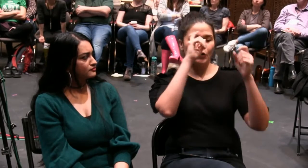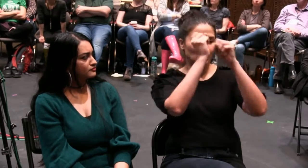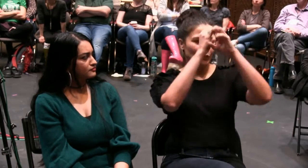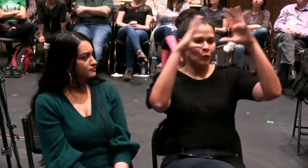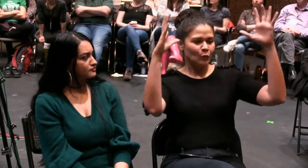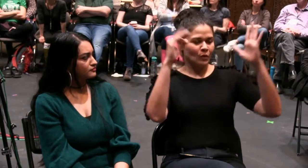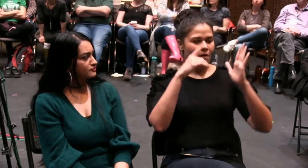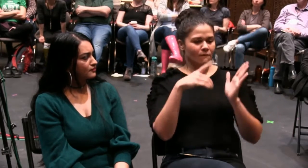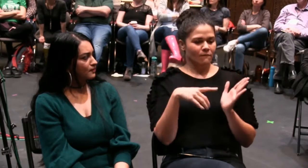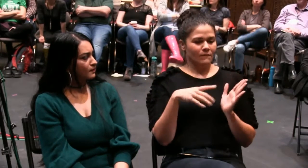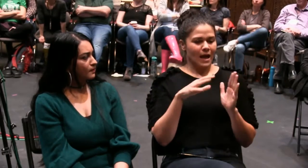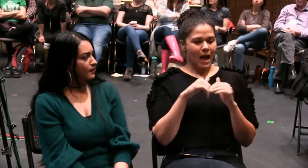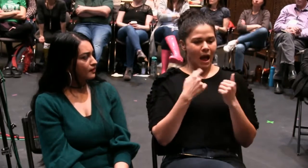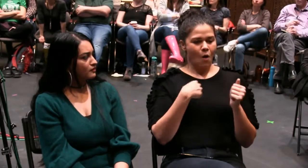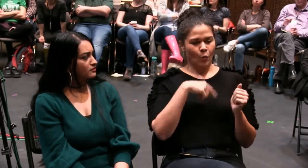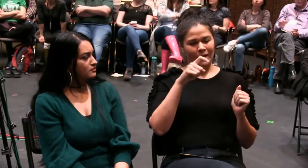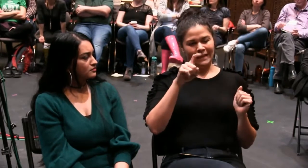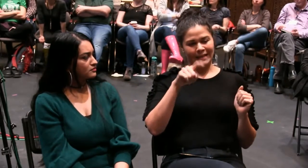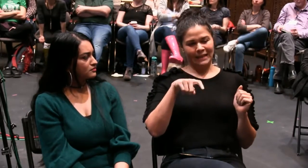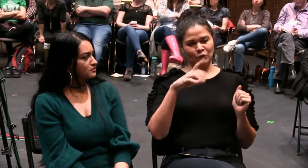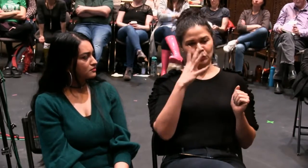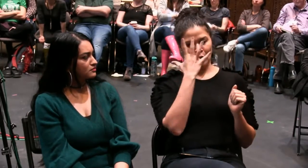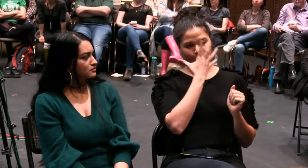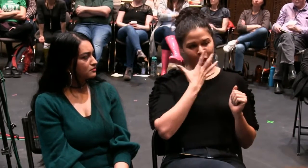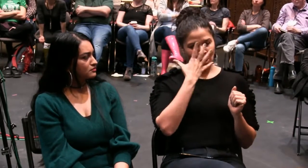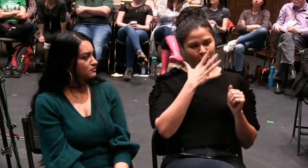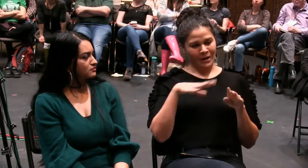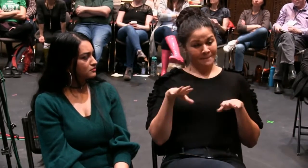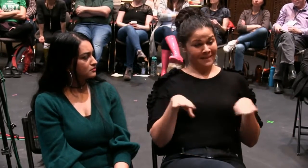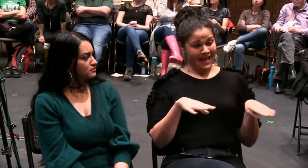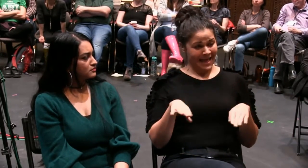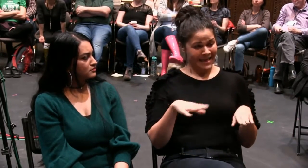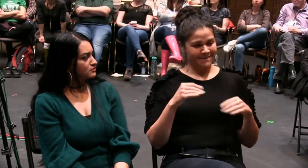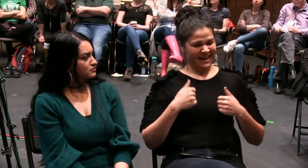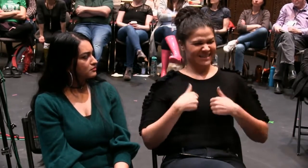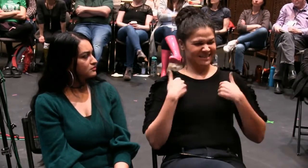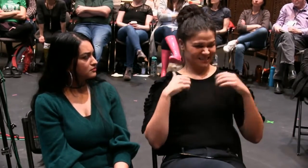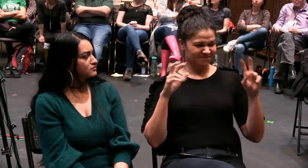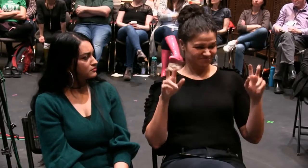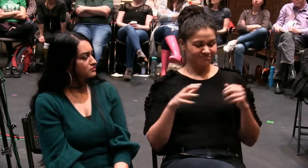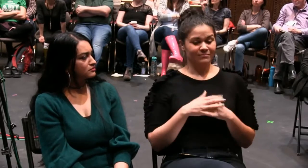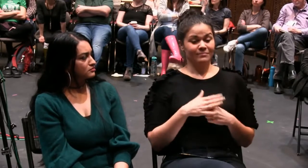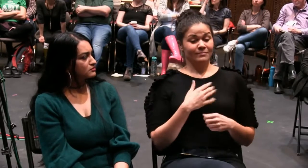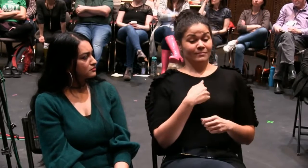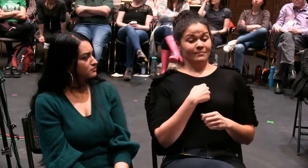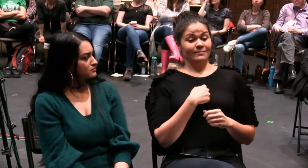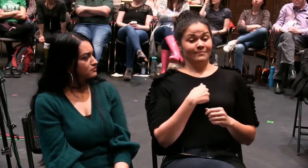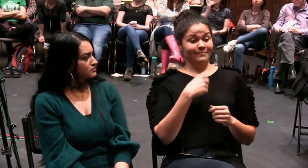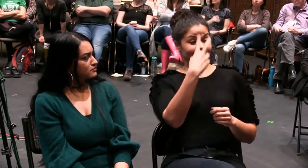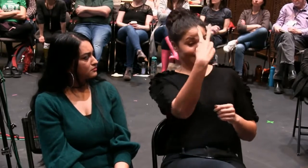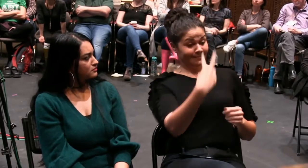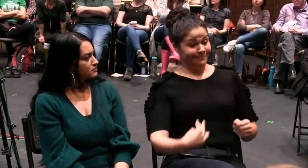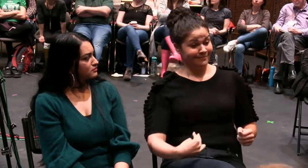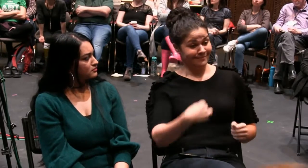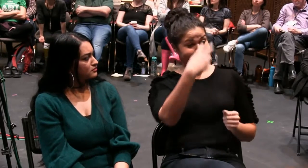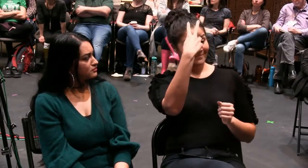And there's a subtlety of being human, how we look,